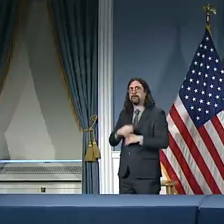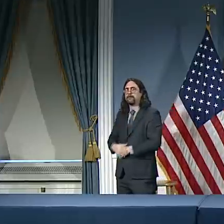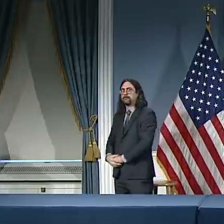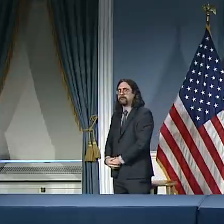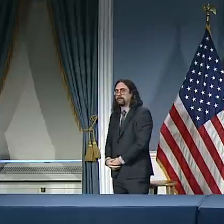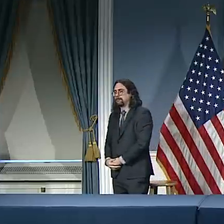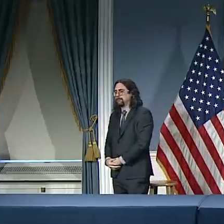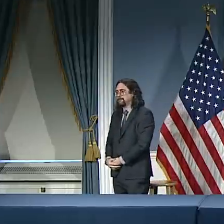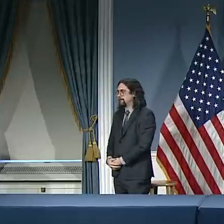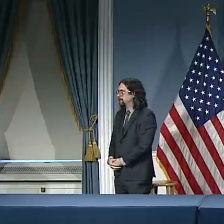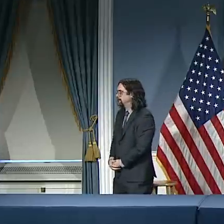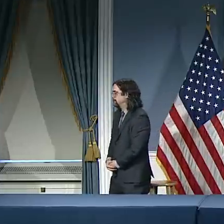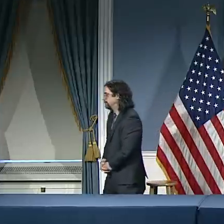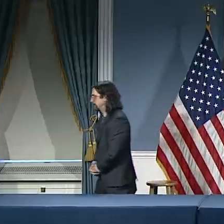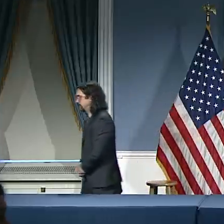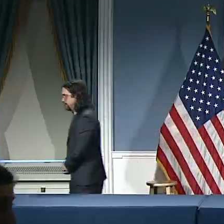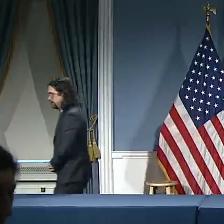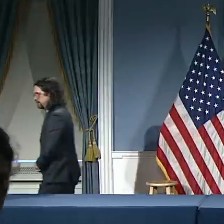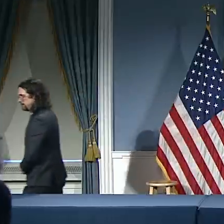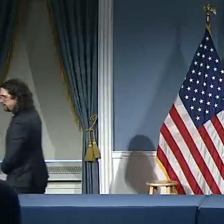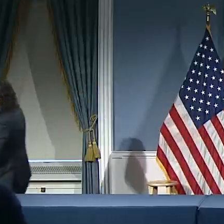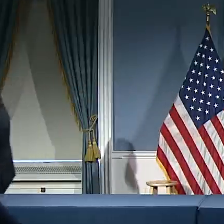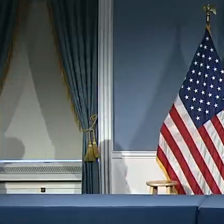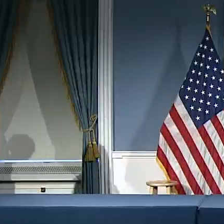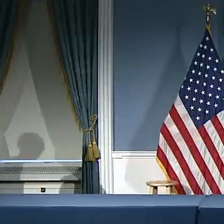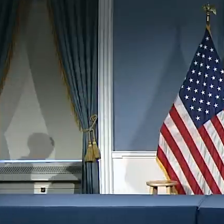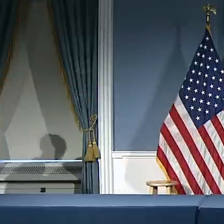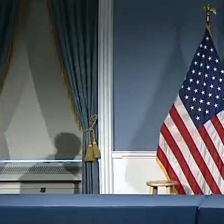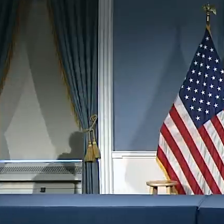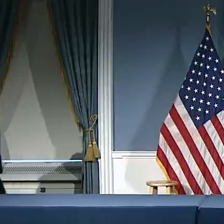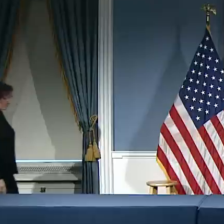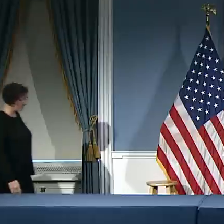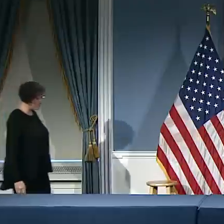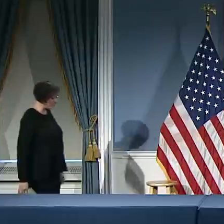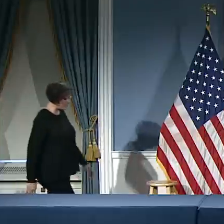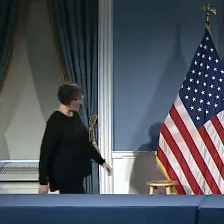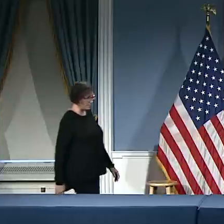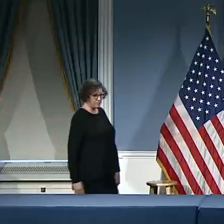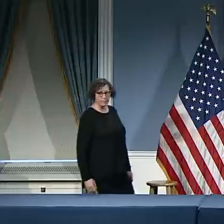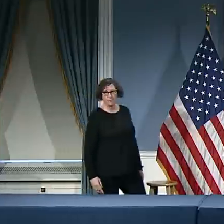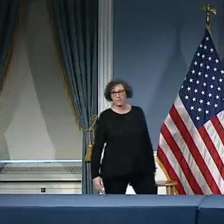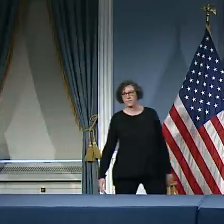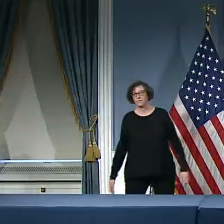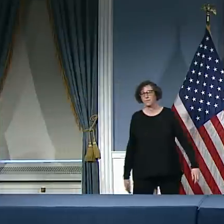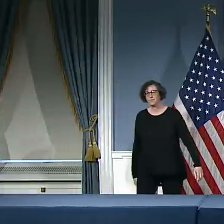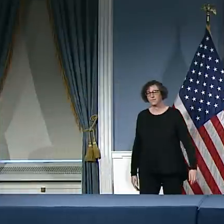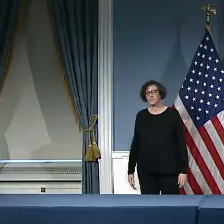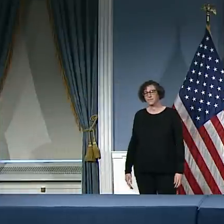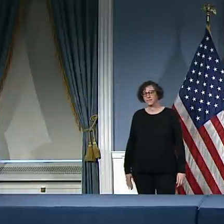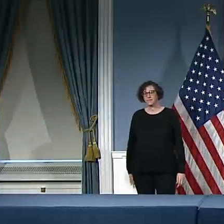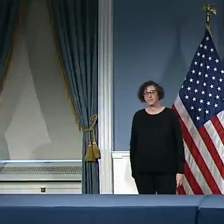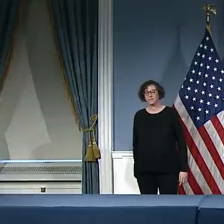And let's go to the next question. Next we have Yasmeen from WNYC. Go ahead, Yasmeen.